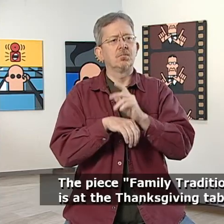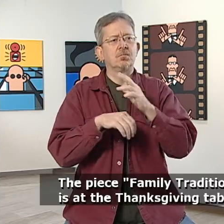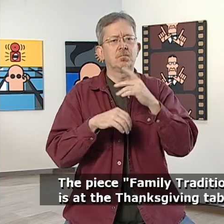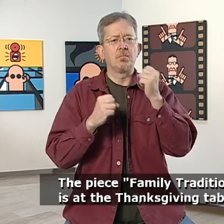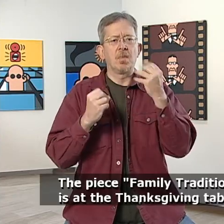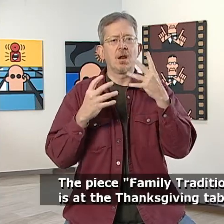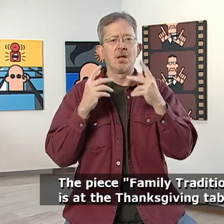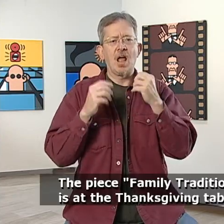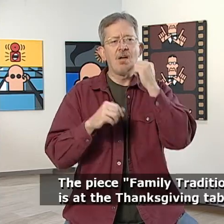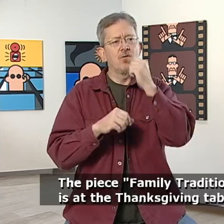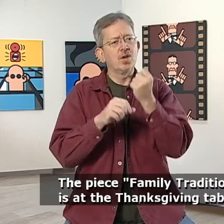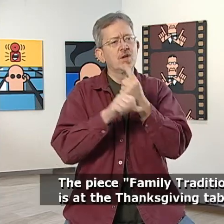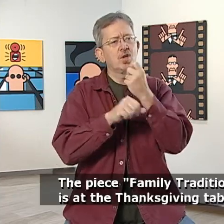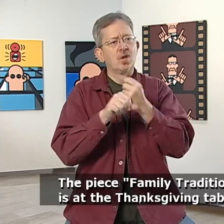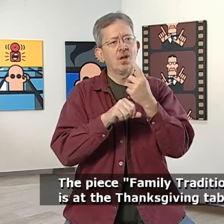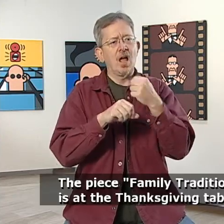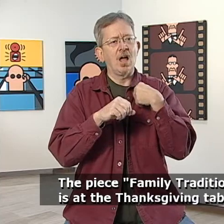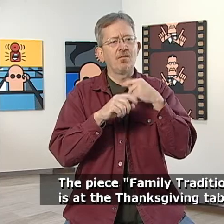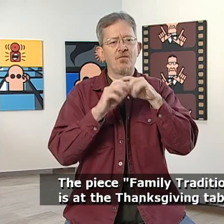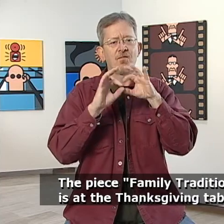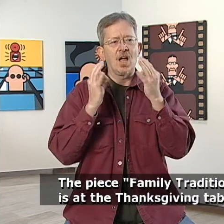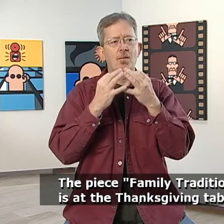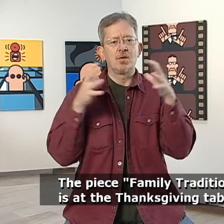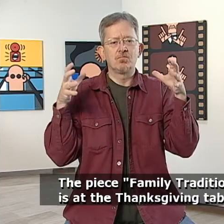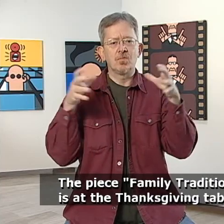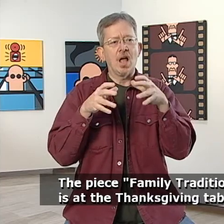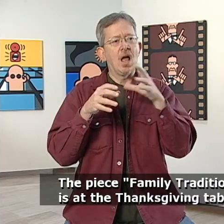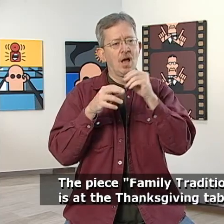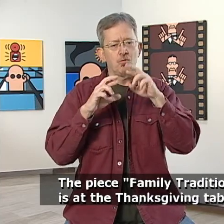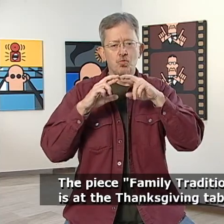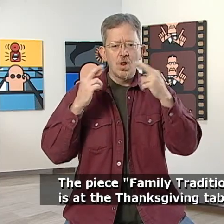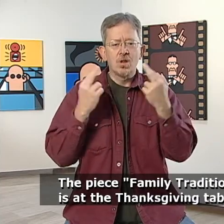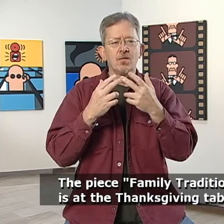The Peace Family Tradition is at the Thanksgiving table.